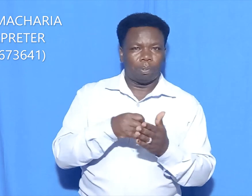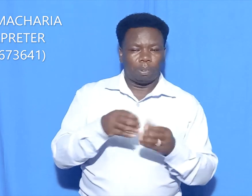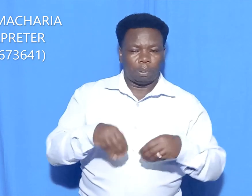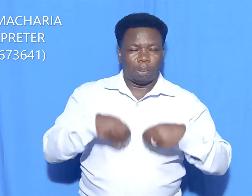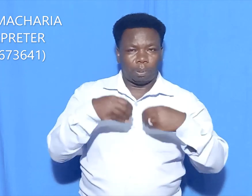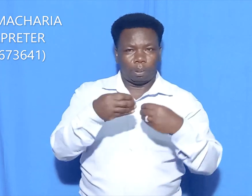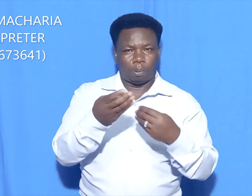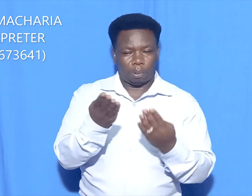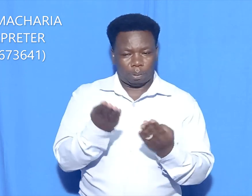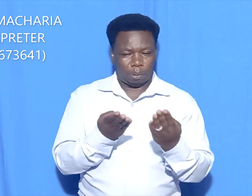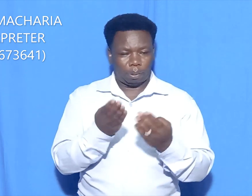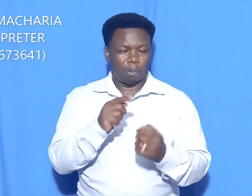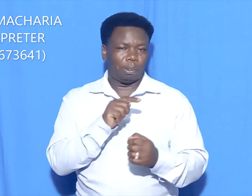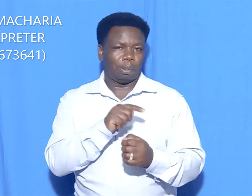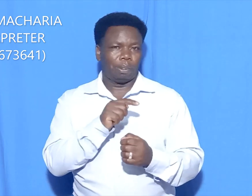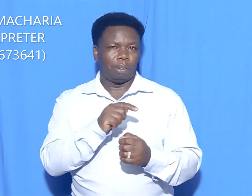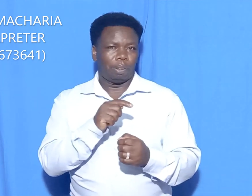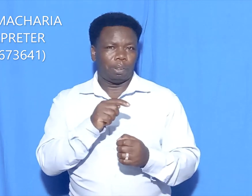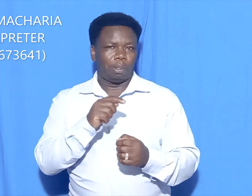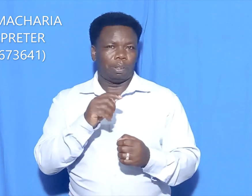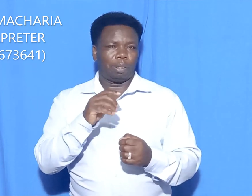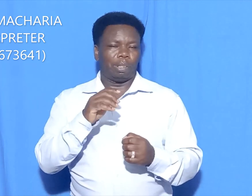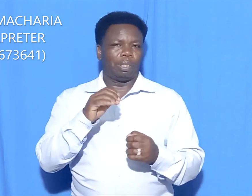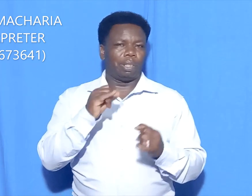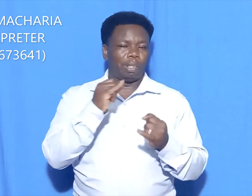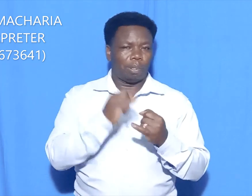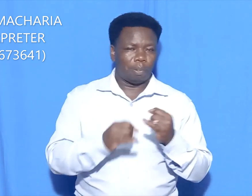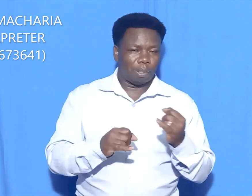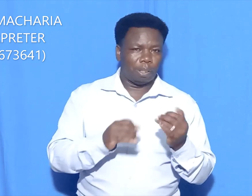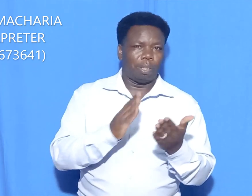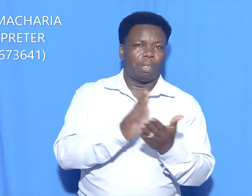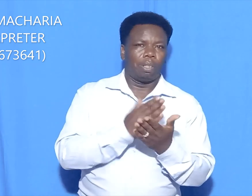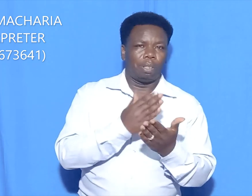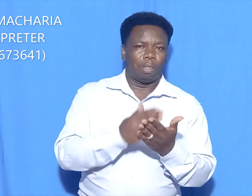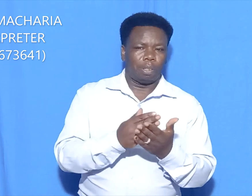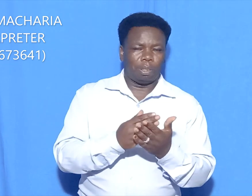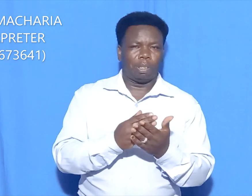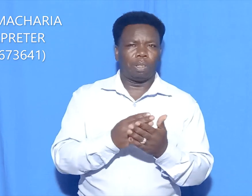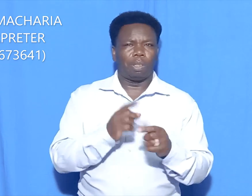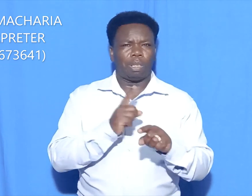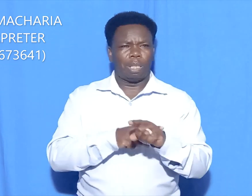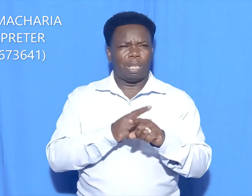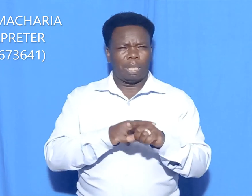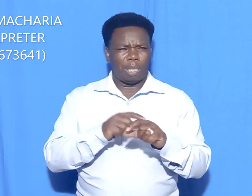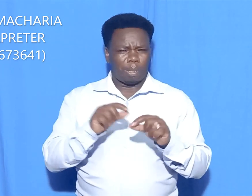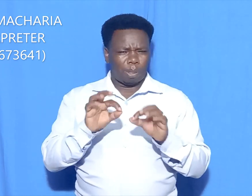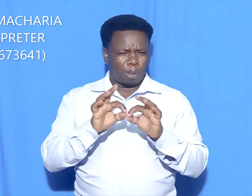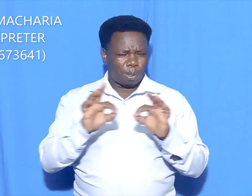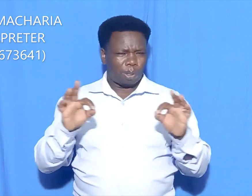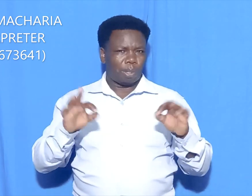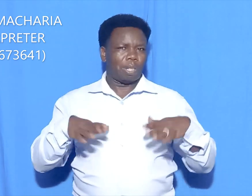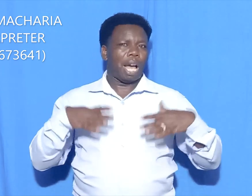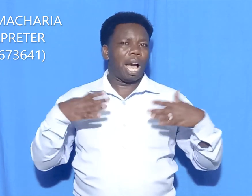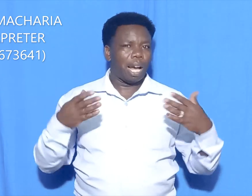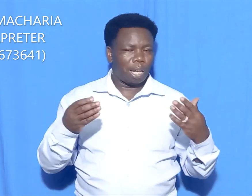And the fourth portion is the effectiveness when the service should be delivered. So the first category